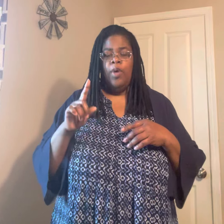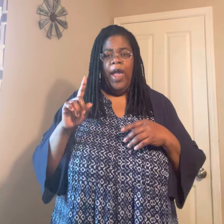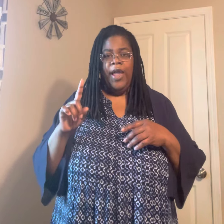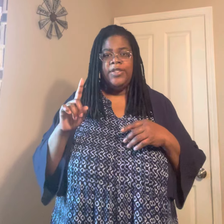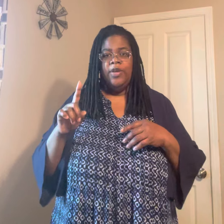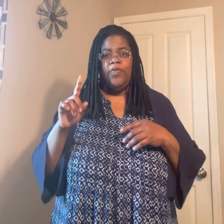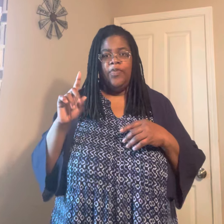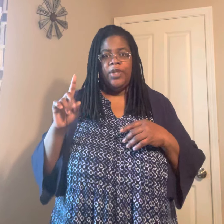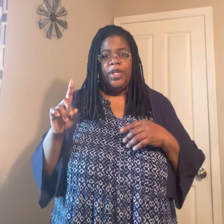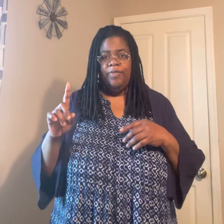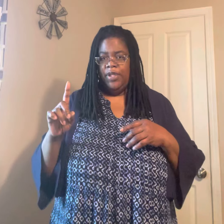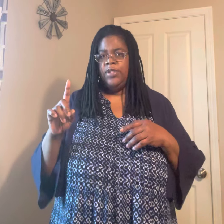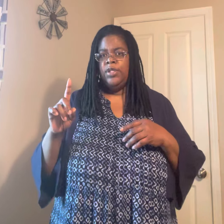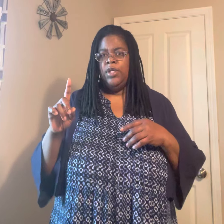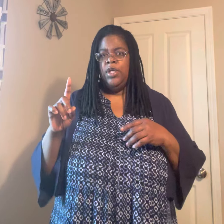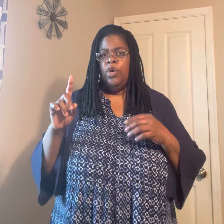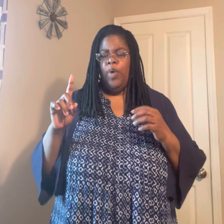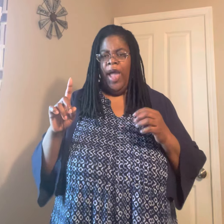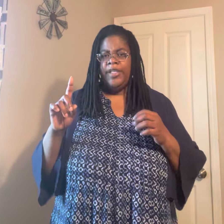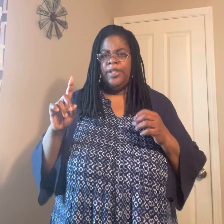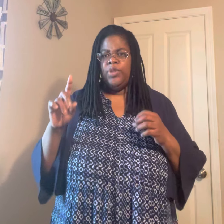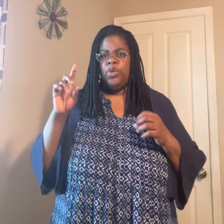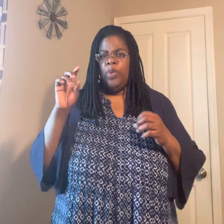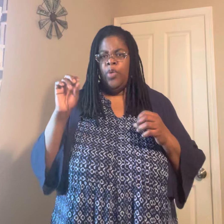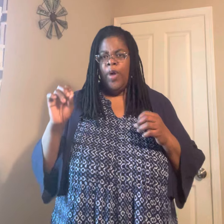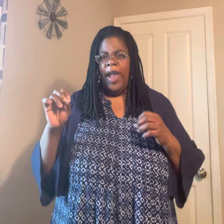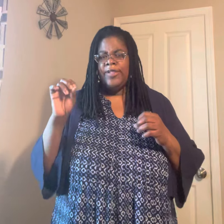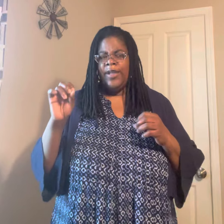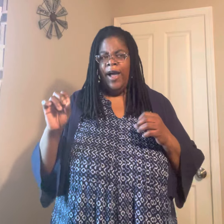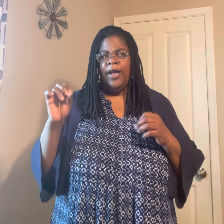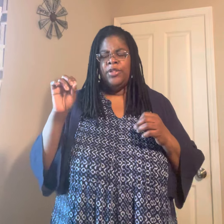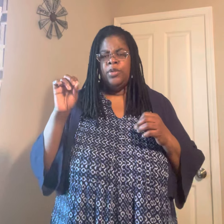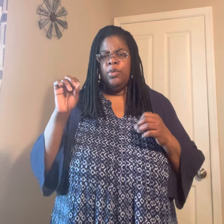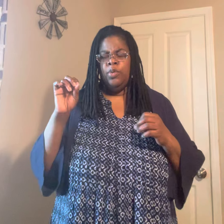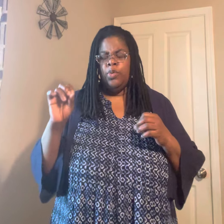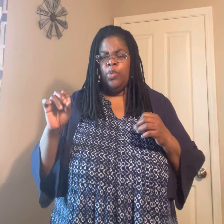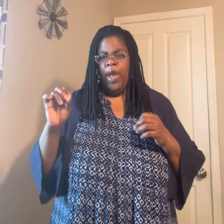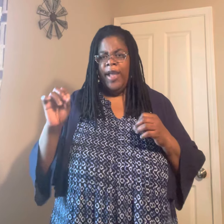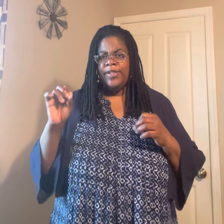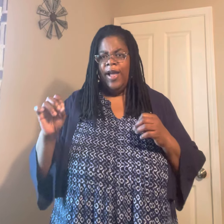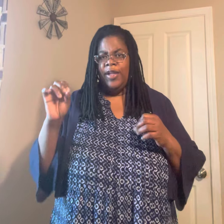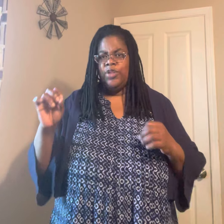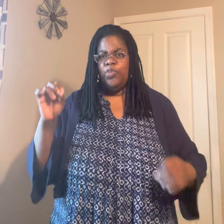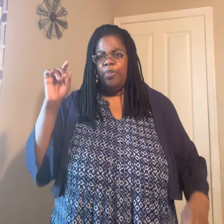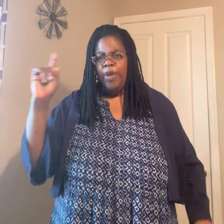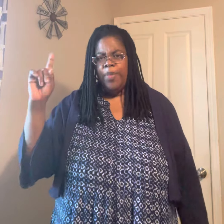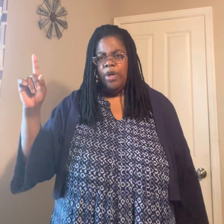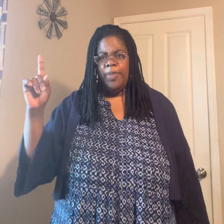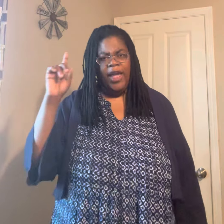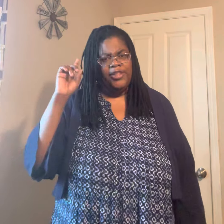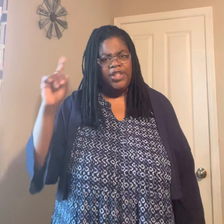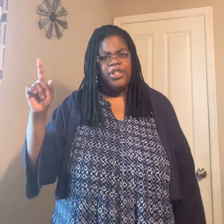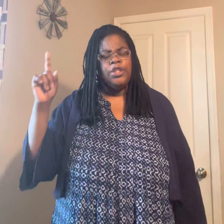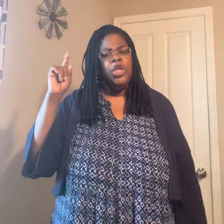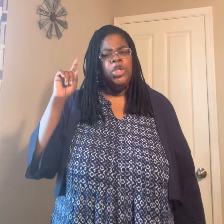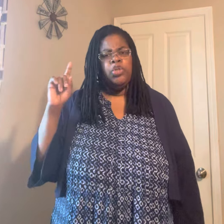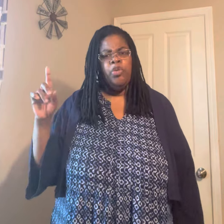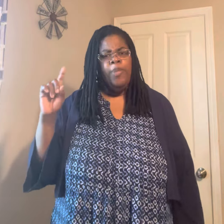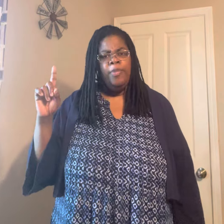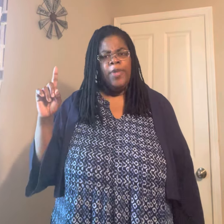asked him for forgiveness, who asked God to remember him. He asked Jesus to remember me